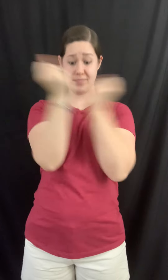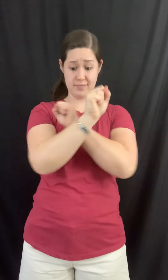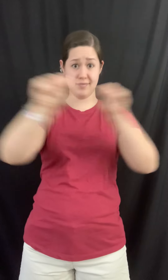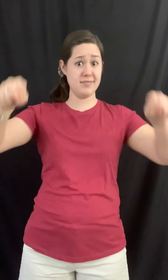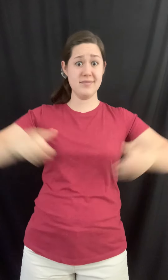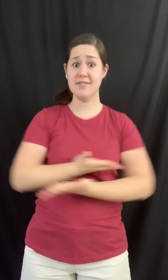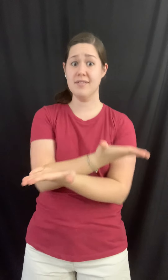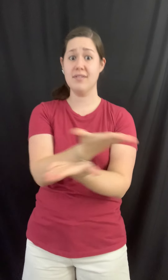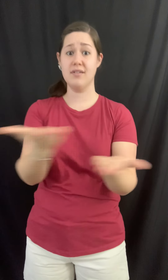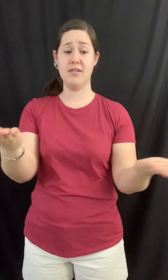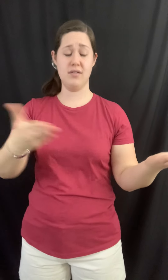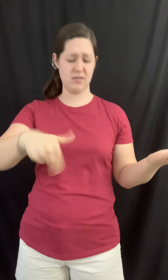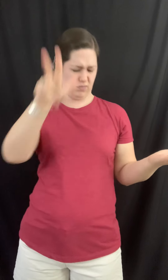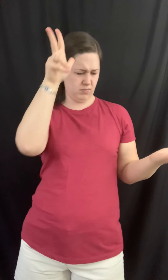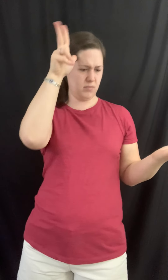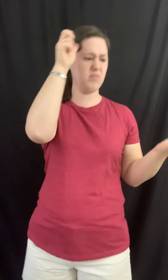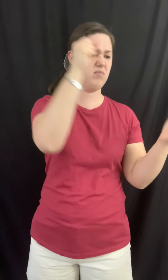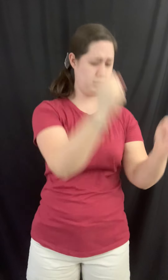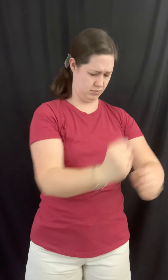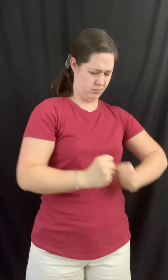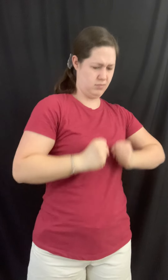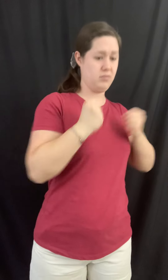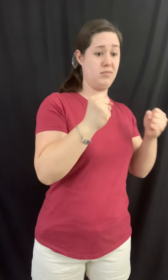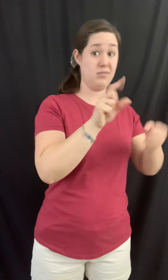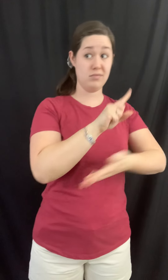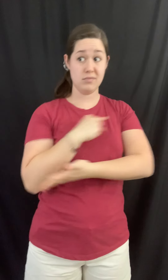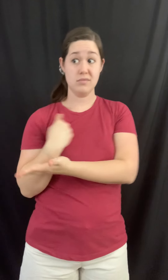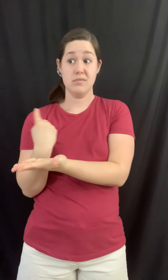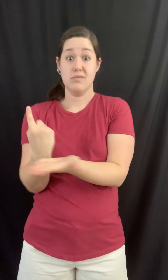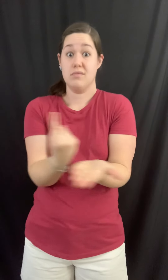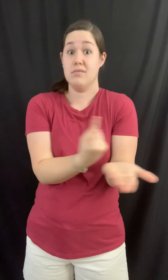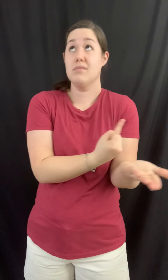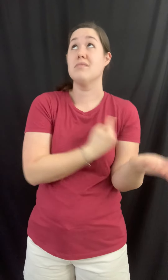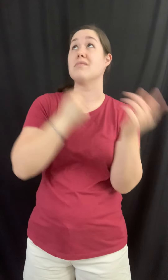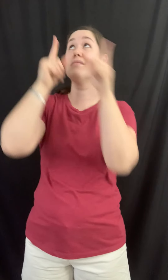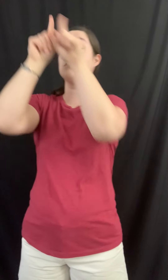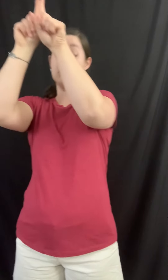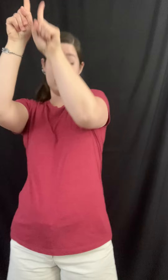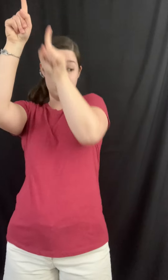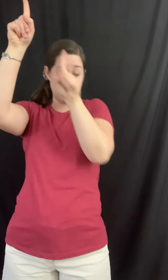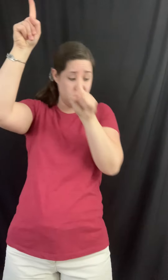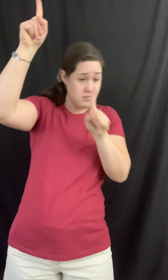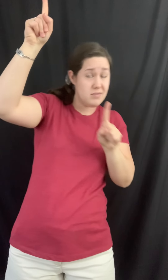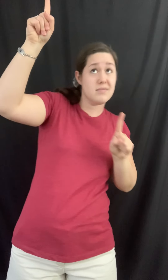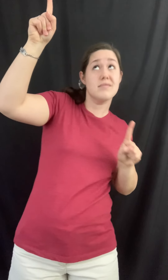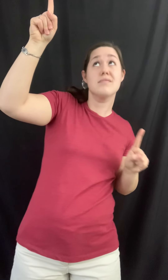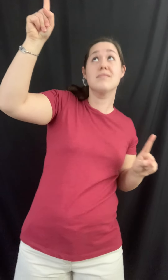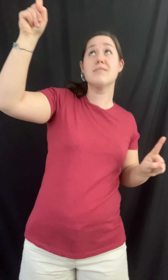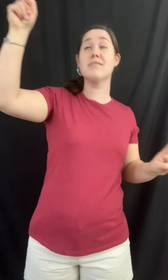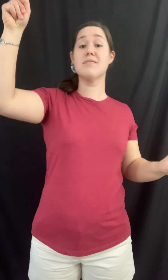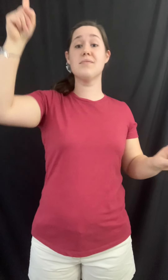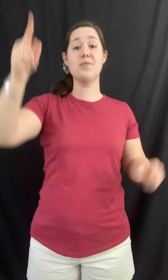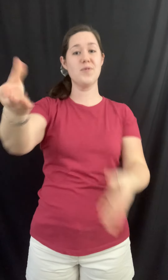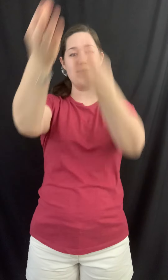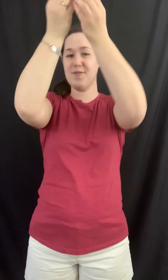save us all from Satan's power when we were gone astray. Oh,